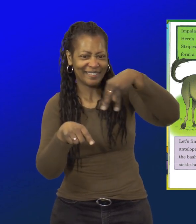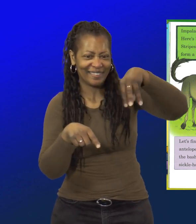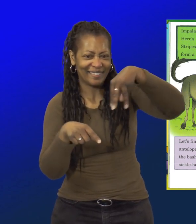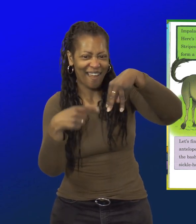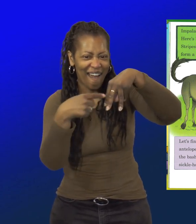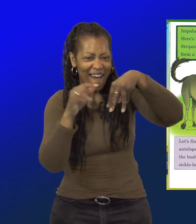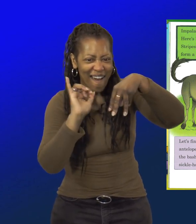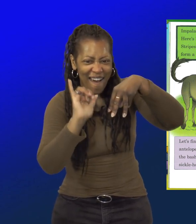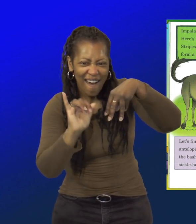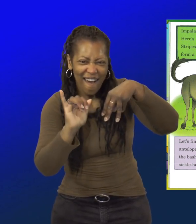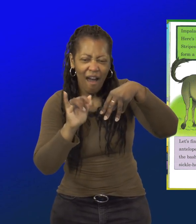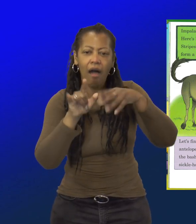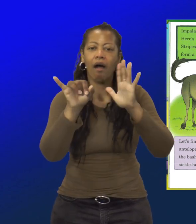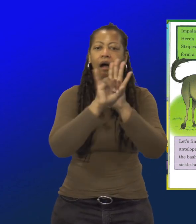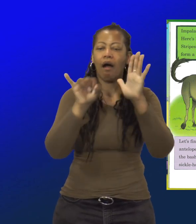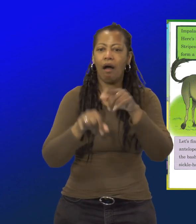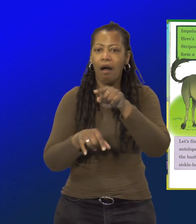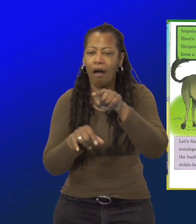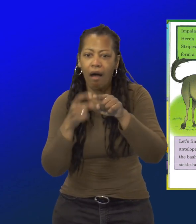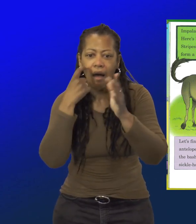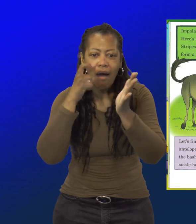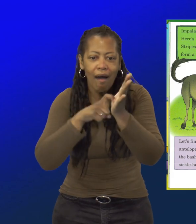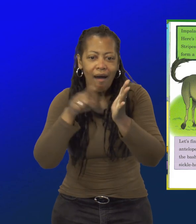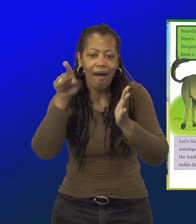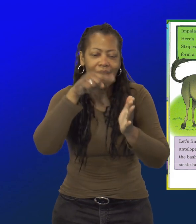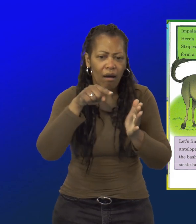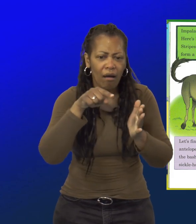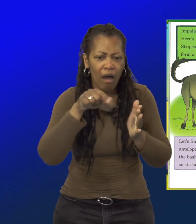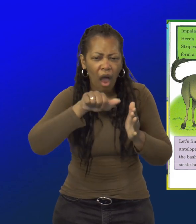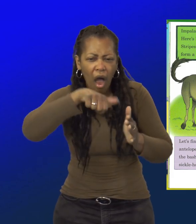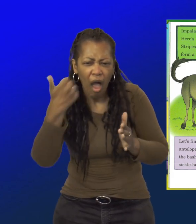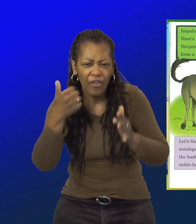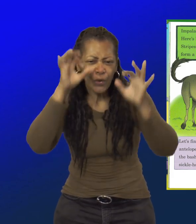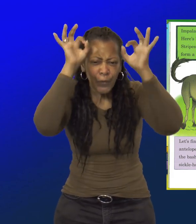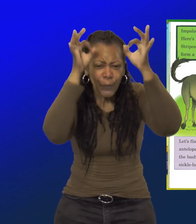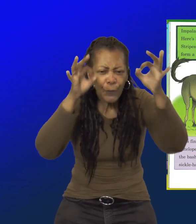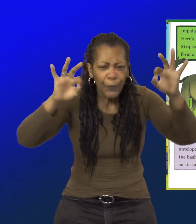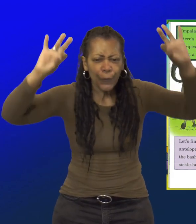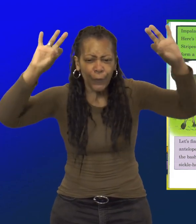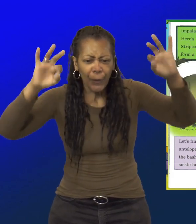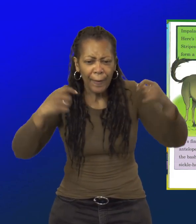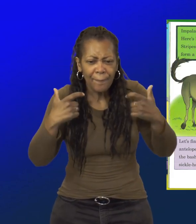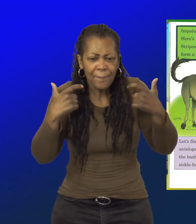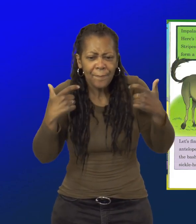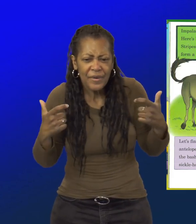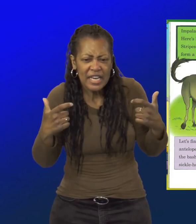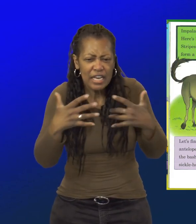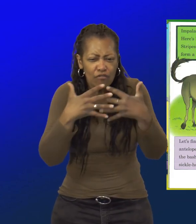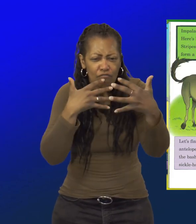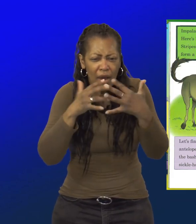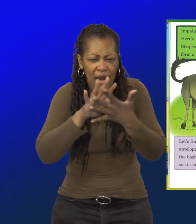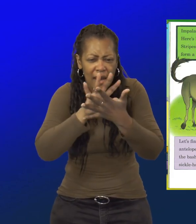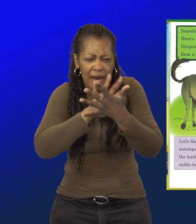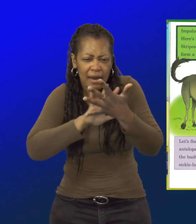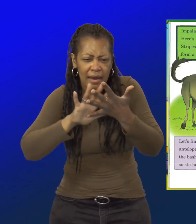bold letter M. A head like an ox and a mane like a horse.